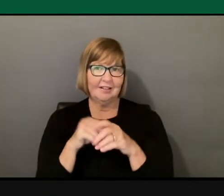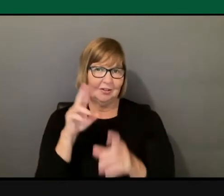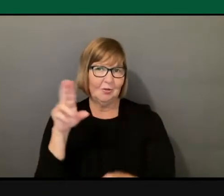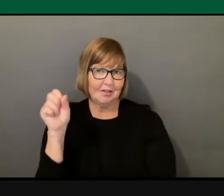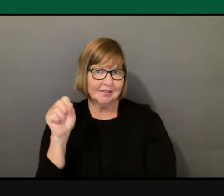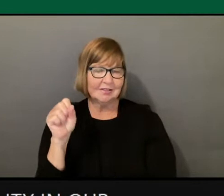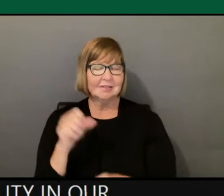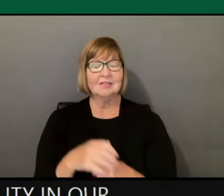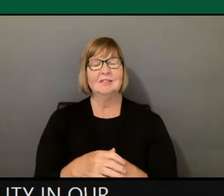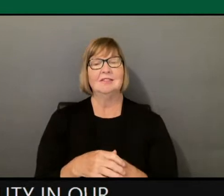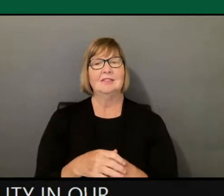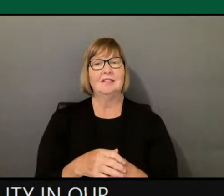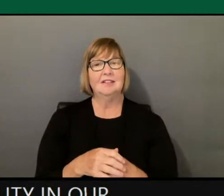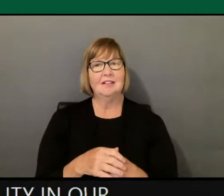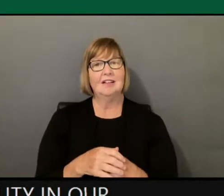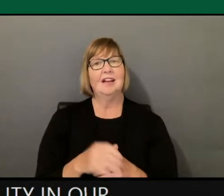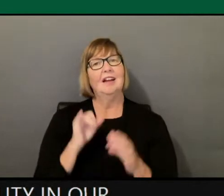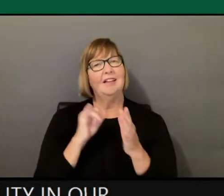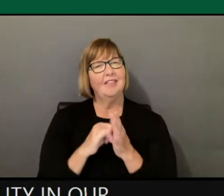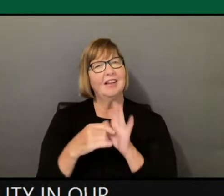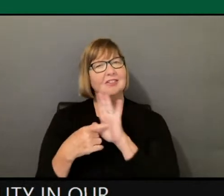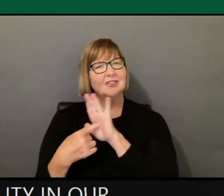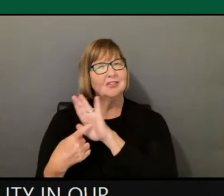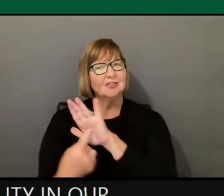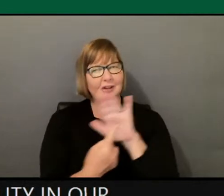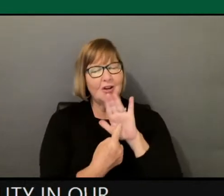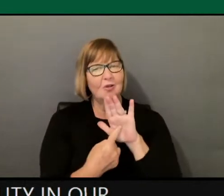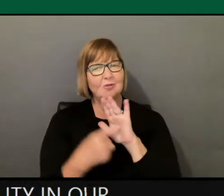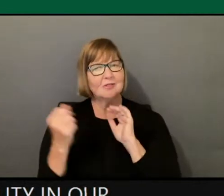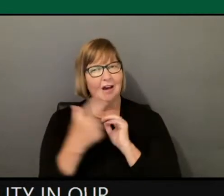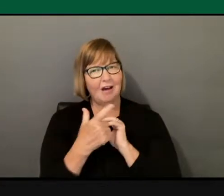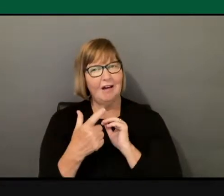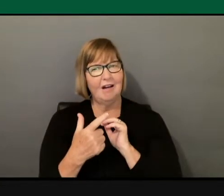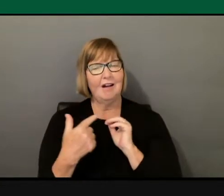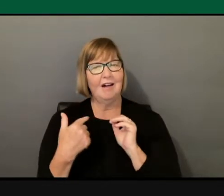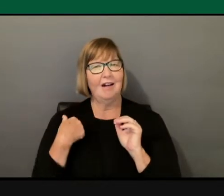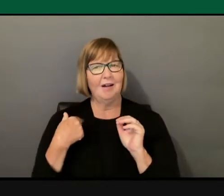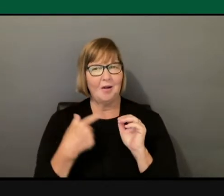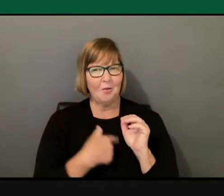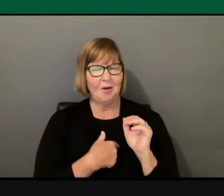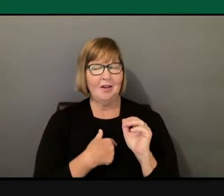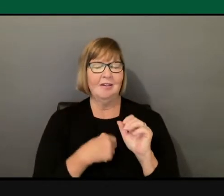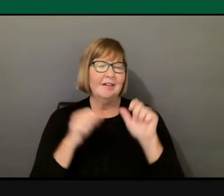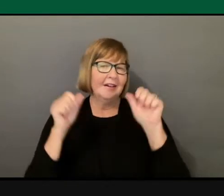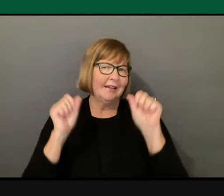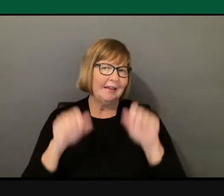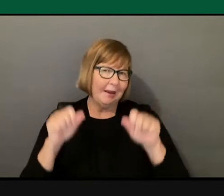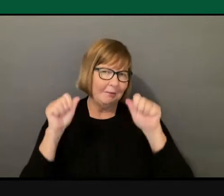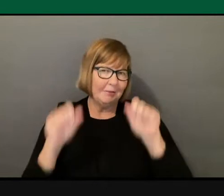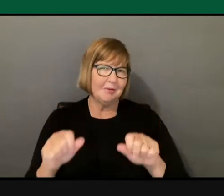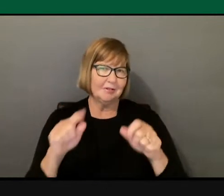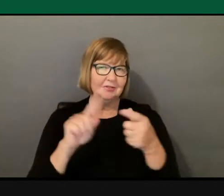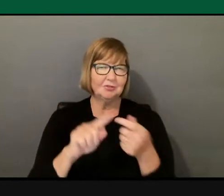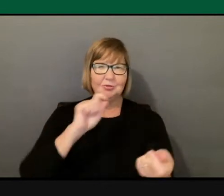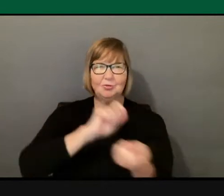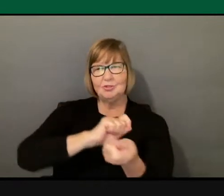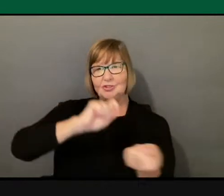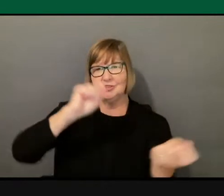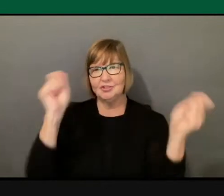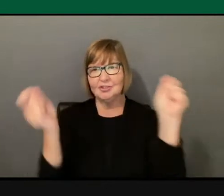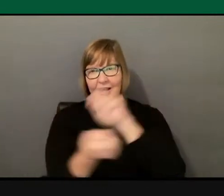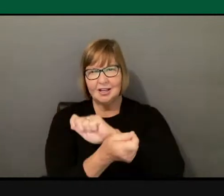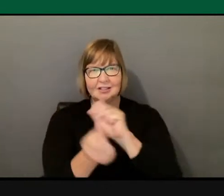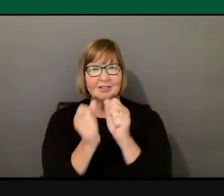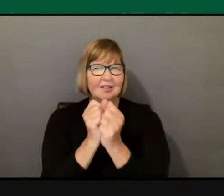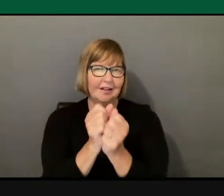And if that doesn't show all of us what we are capable of doing and changing together. If